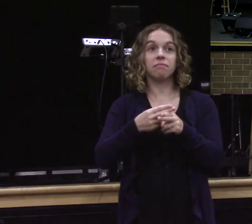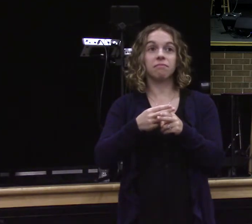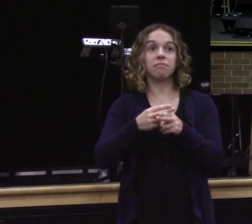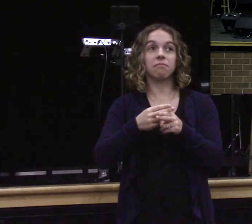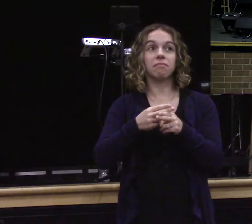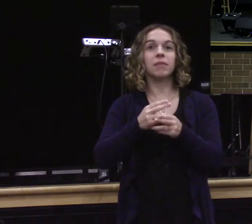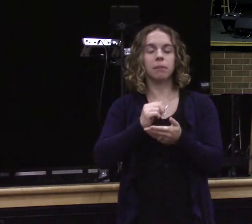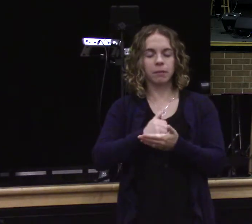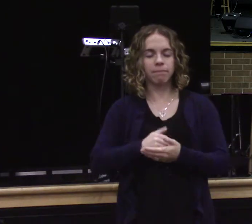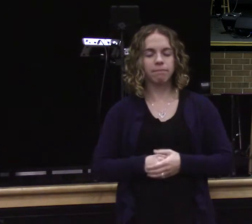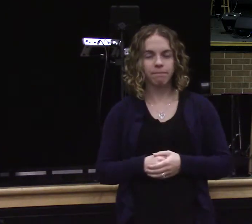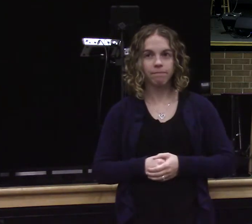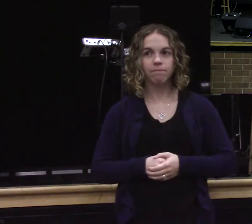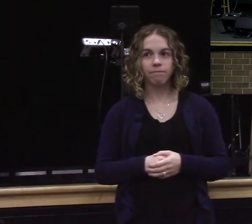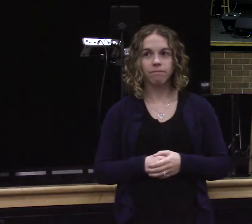Amen.